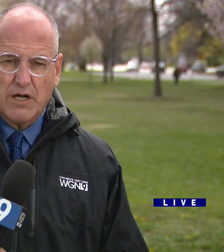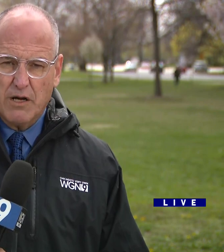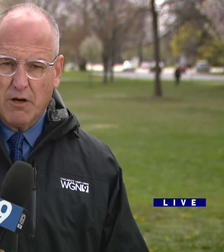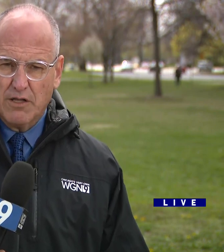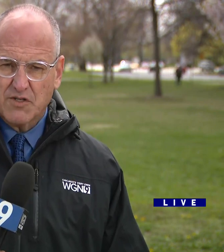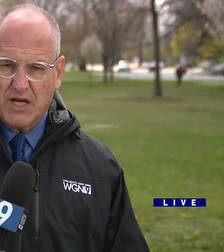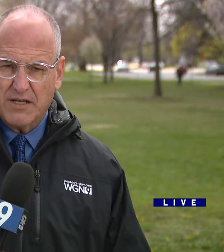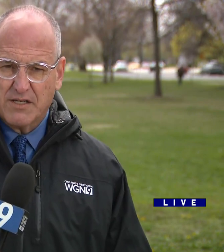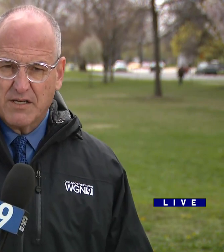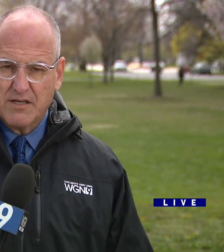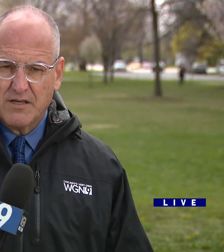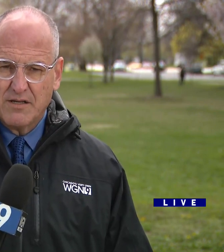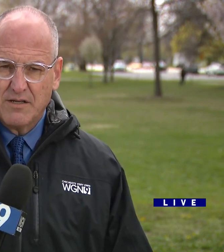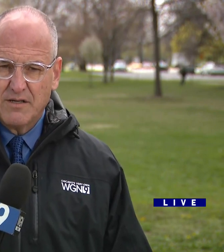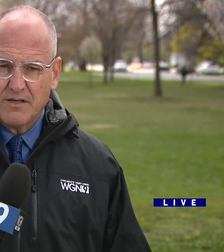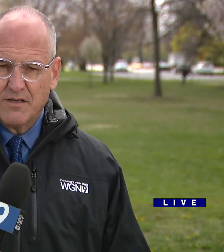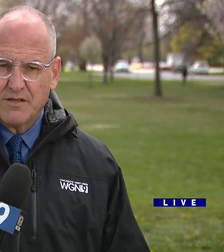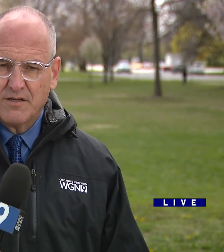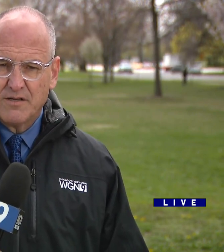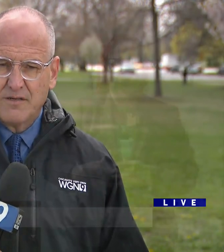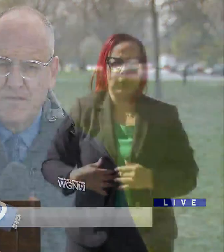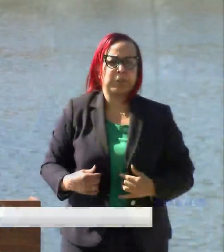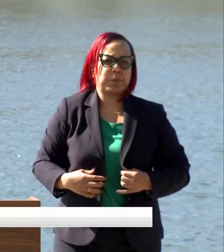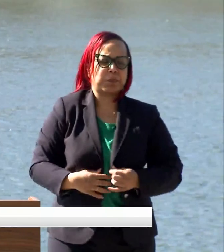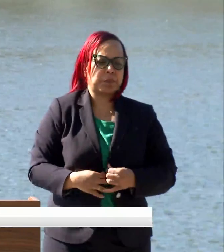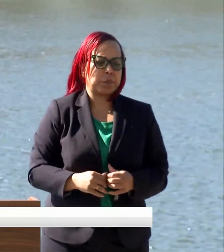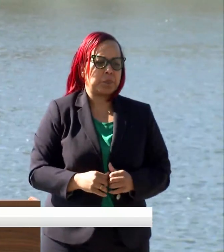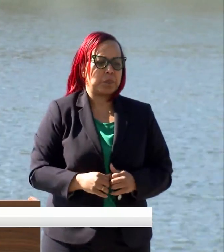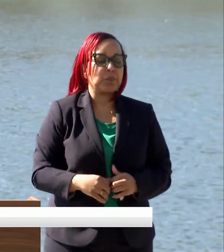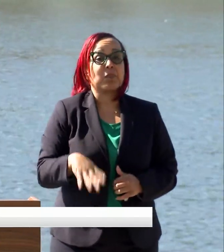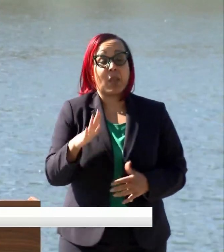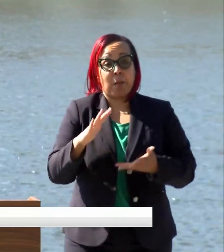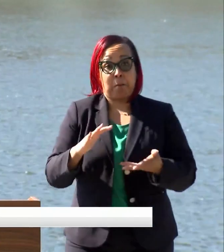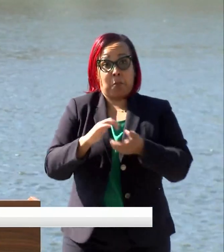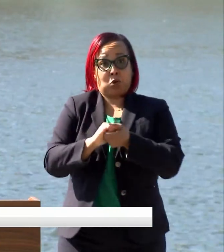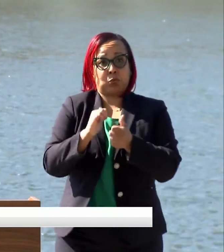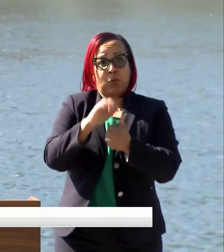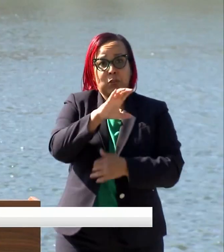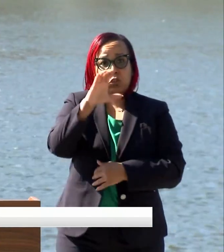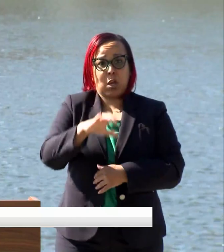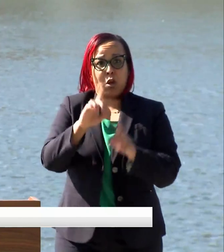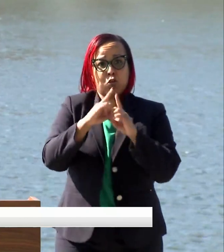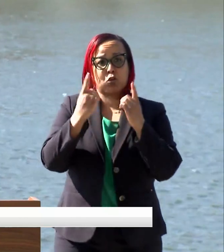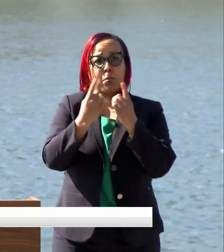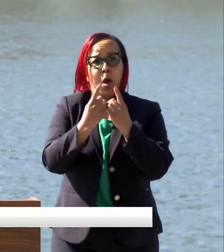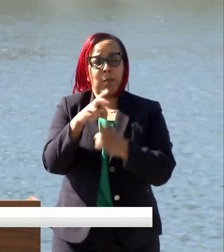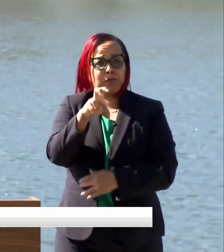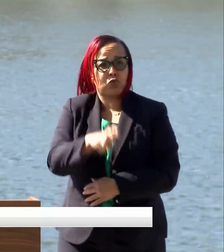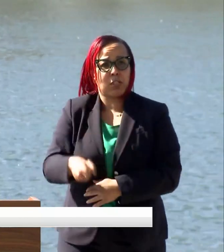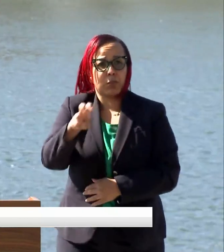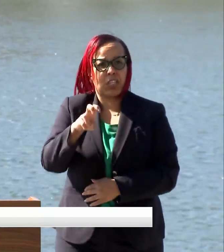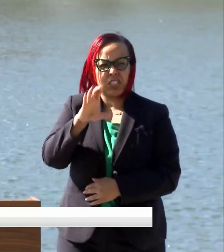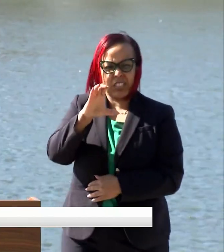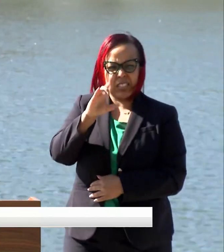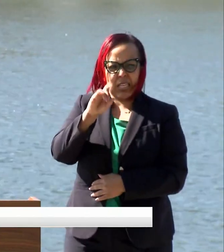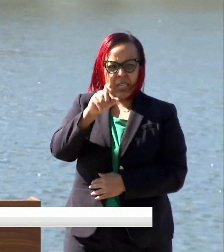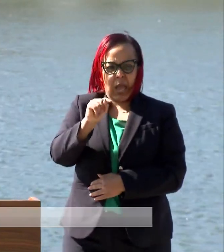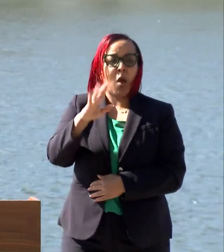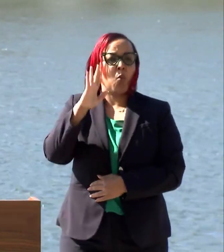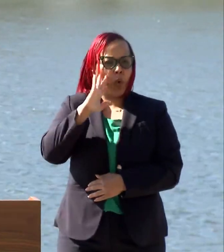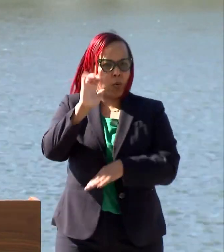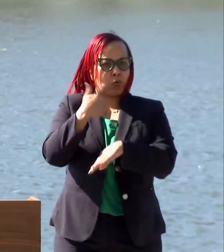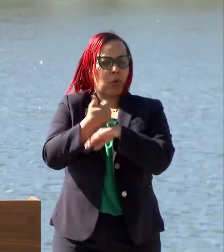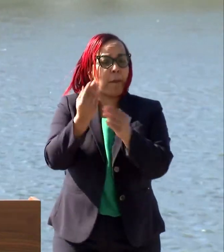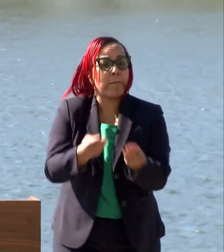work here on the site. In partnership with the Chicago Department of Transportation we will create